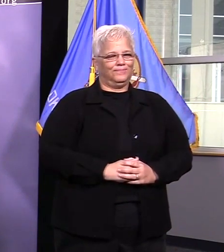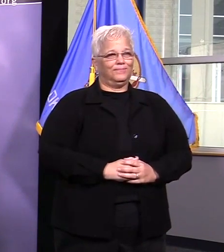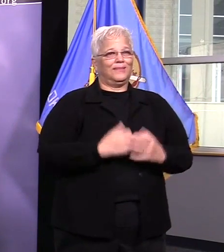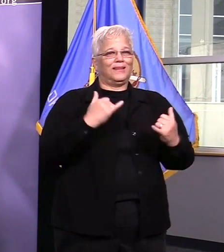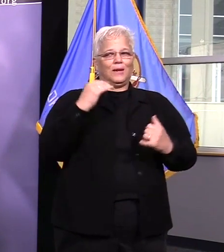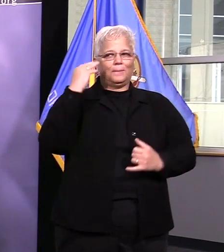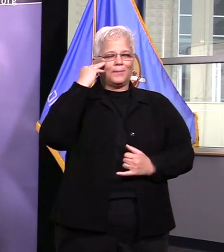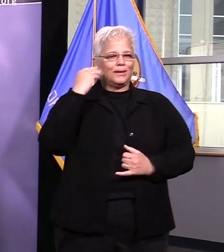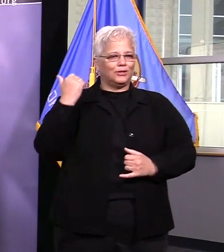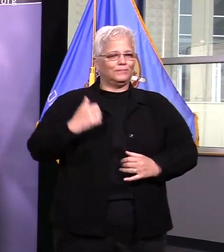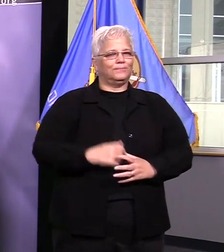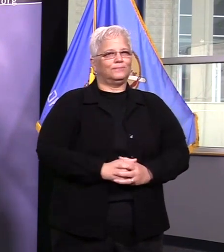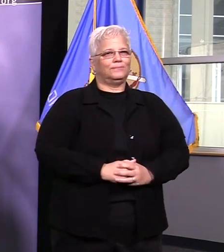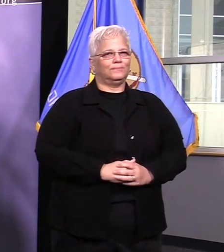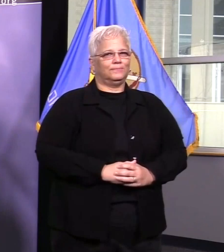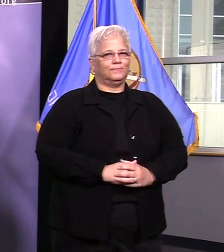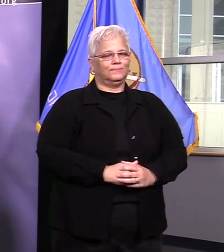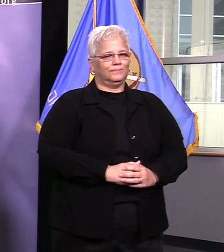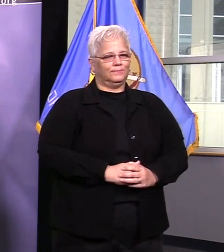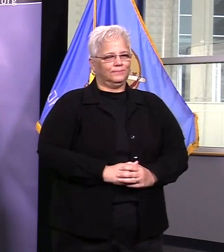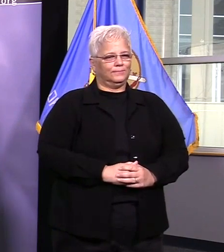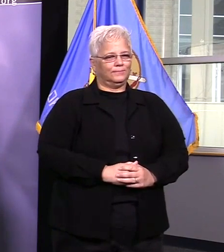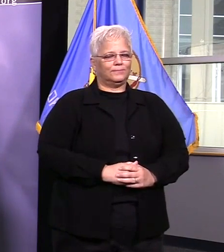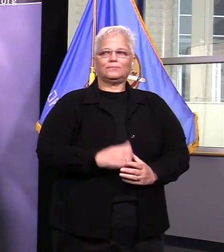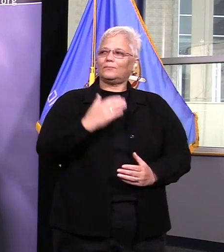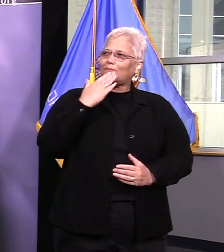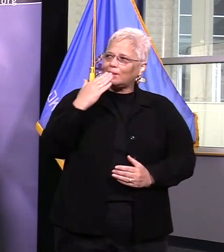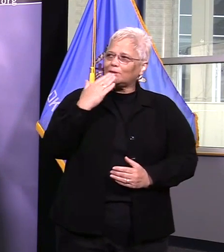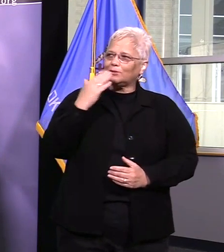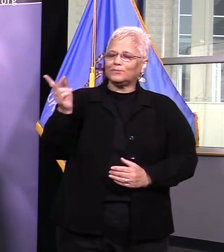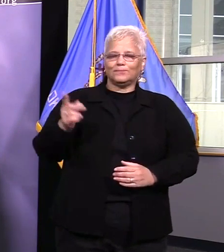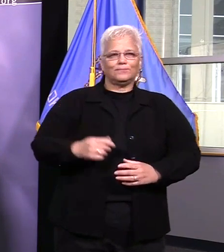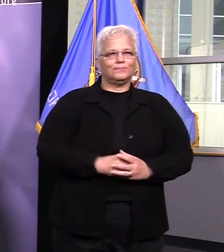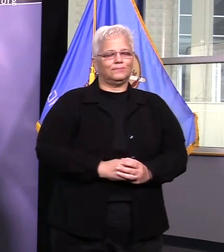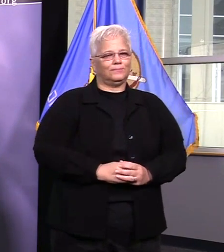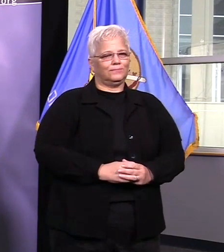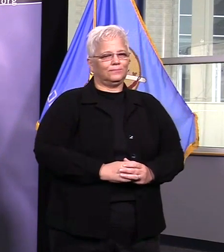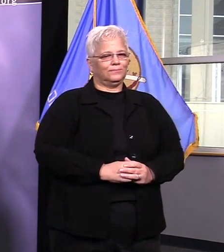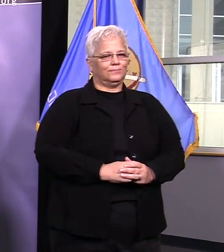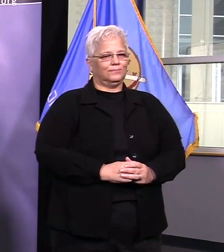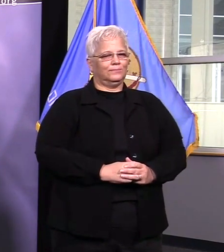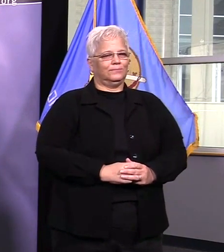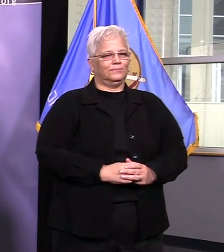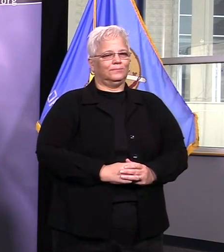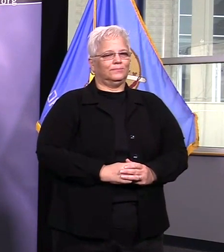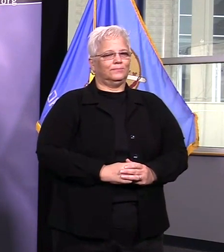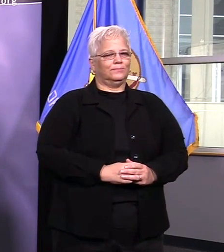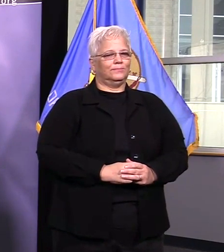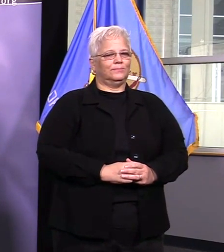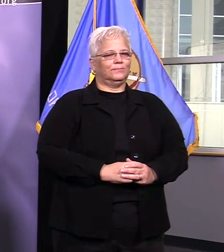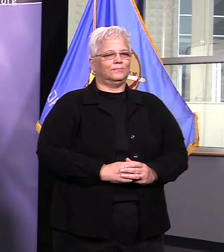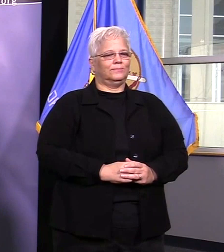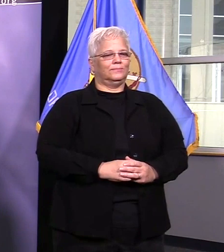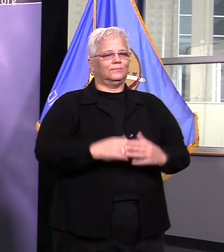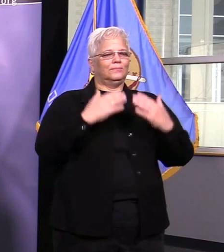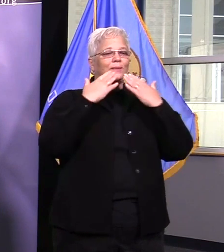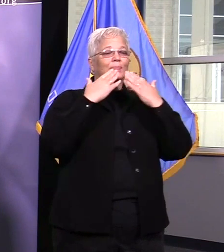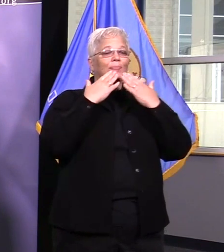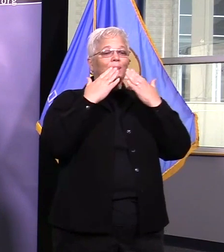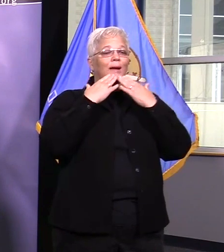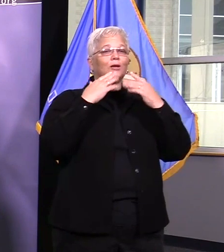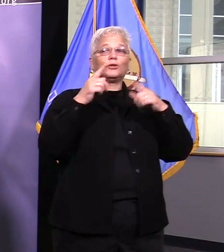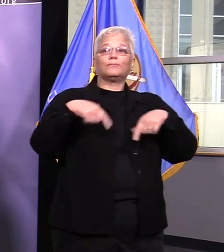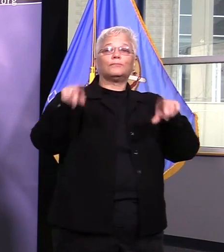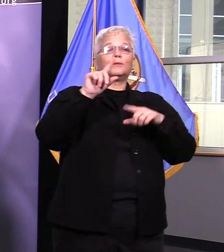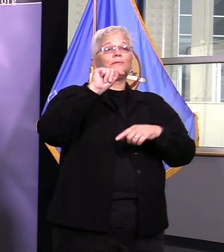Thank you, Dr. Dart. I want to start by thanking my colleagues on the Tulsa City Council who on Wednesday took very swift